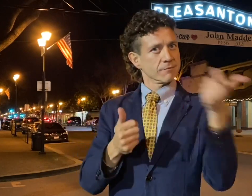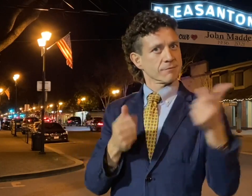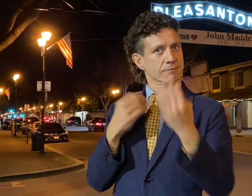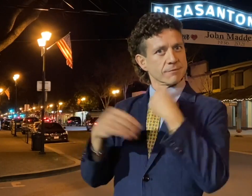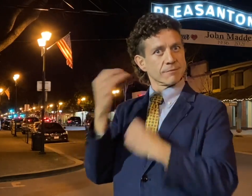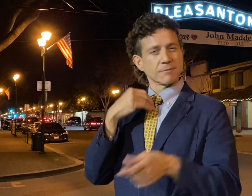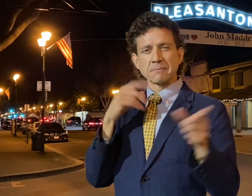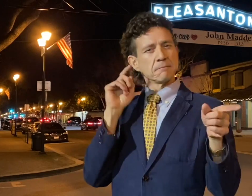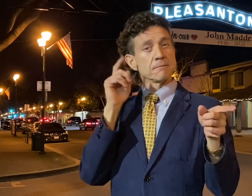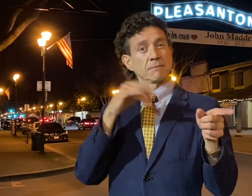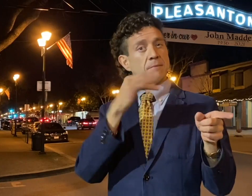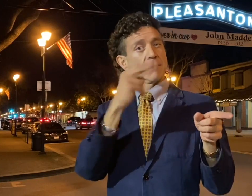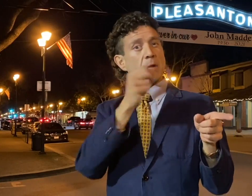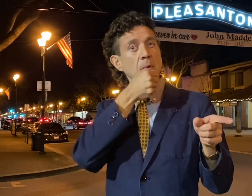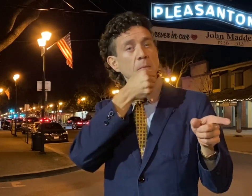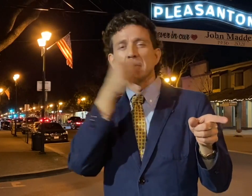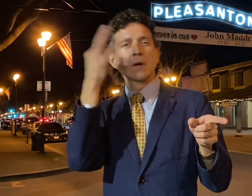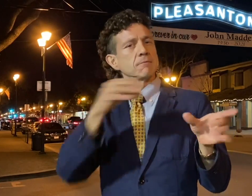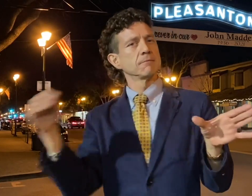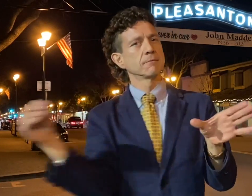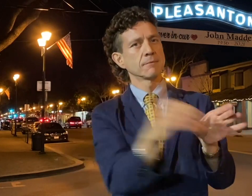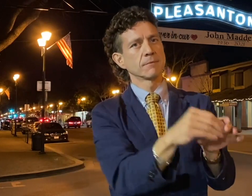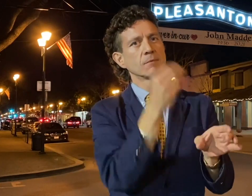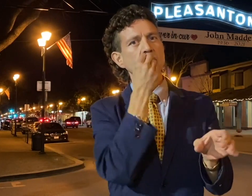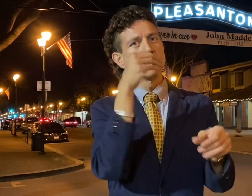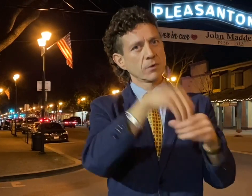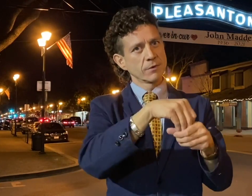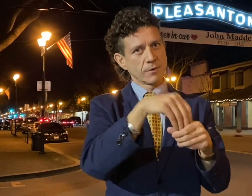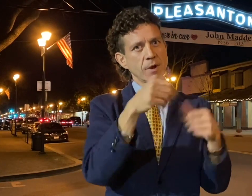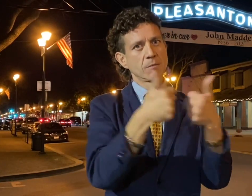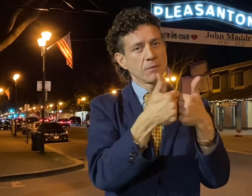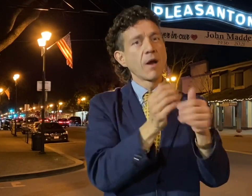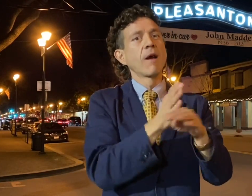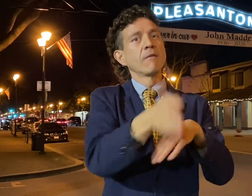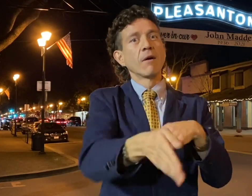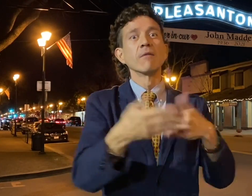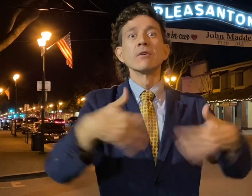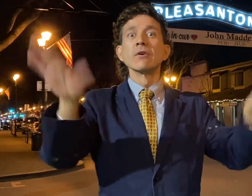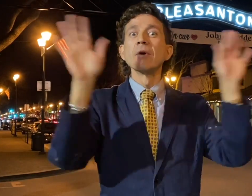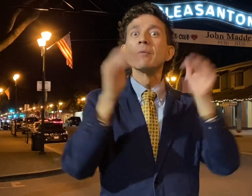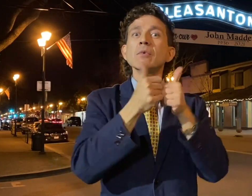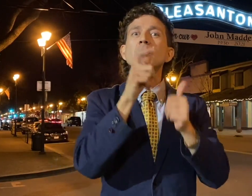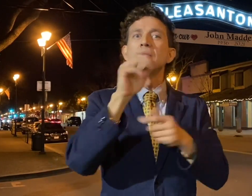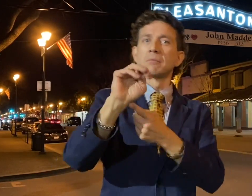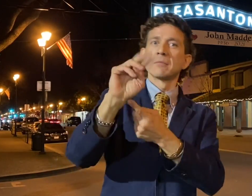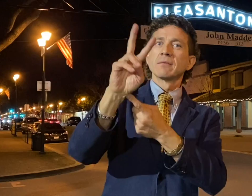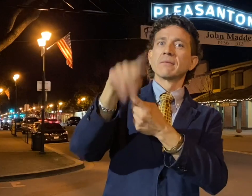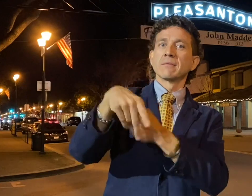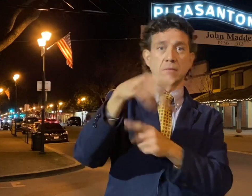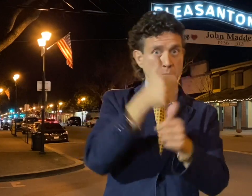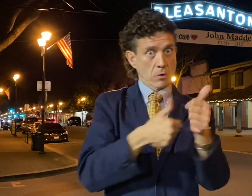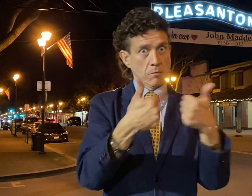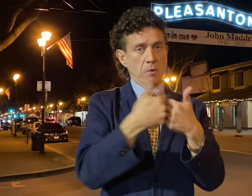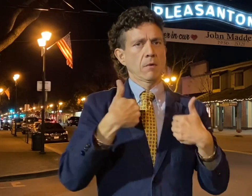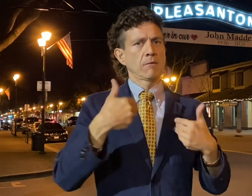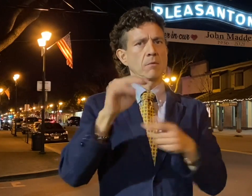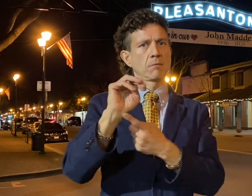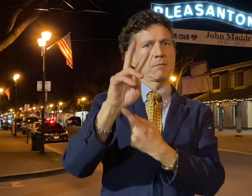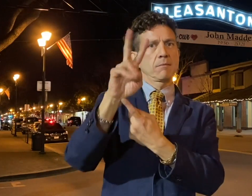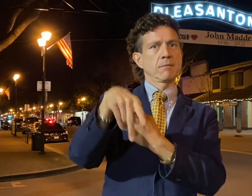So John came up with the idea of adding the food within the broadcast after the game. Whoever was named the MVP was given a